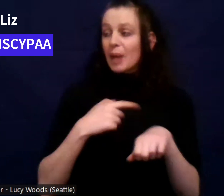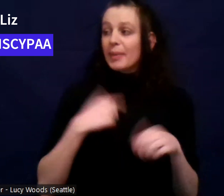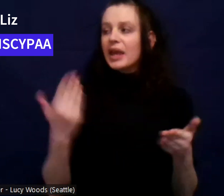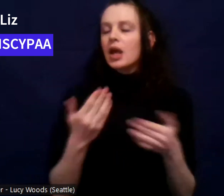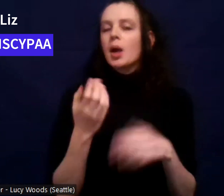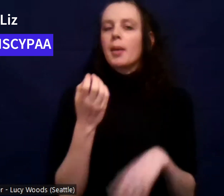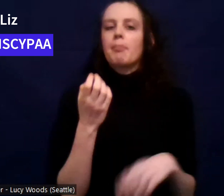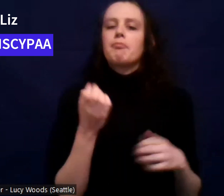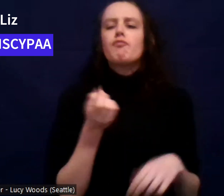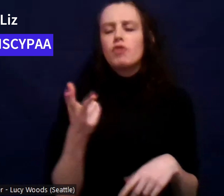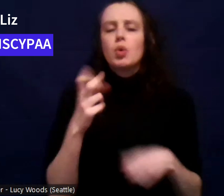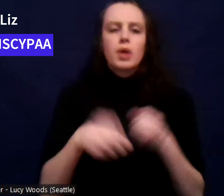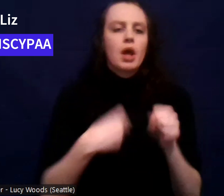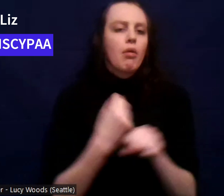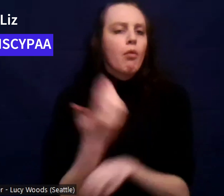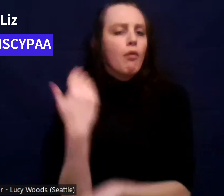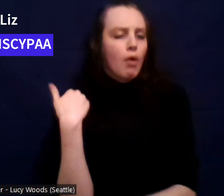ago.